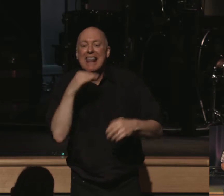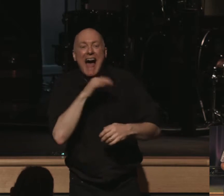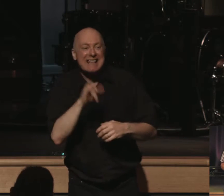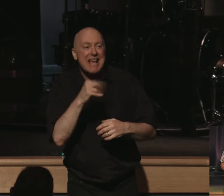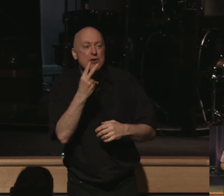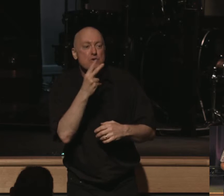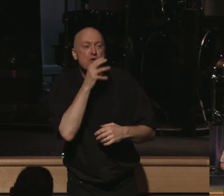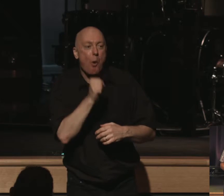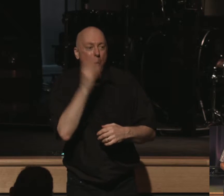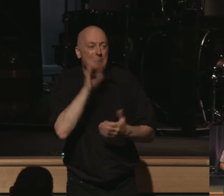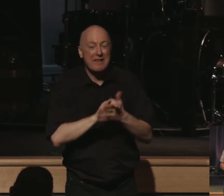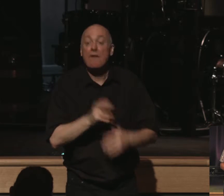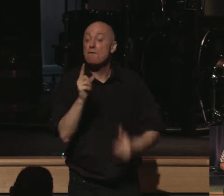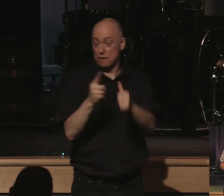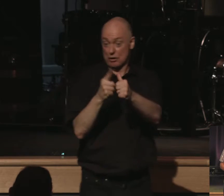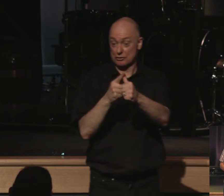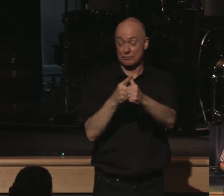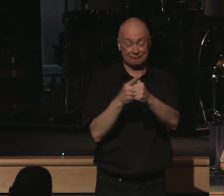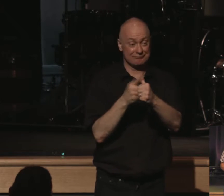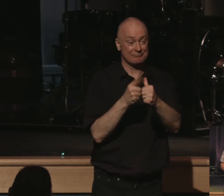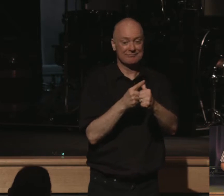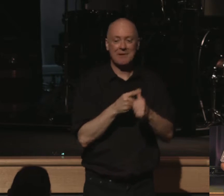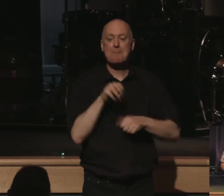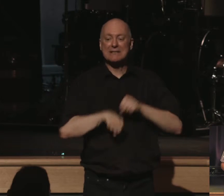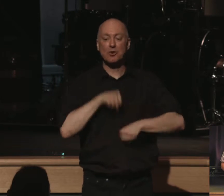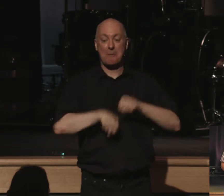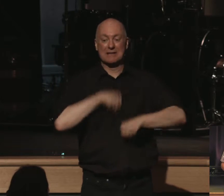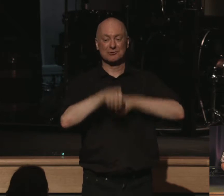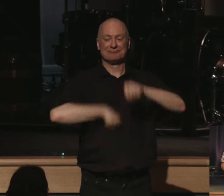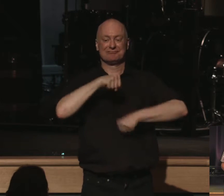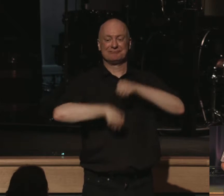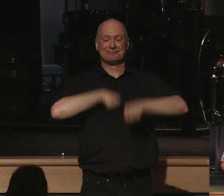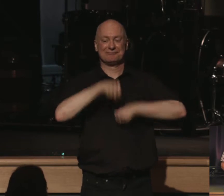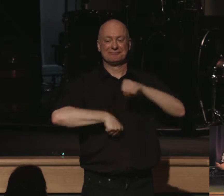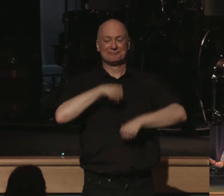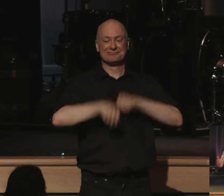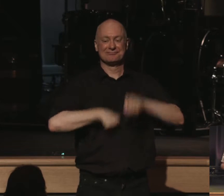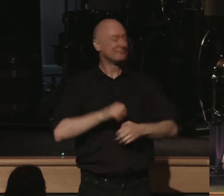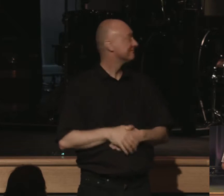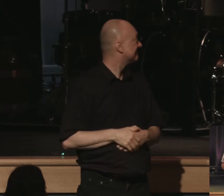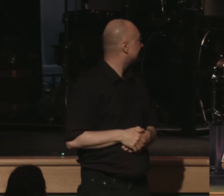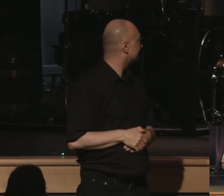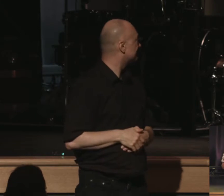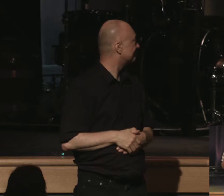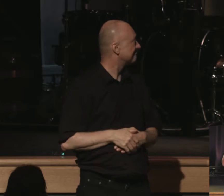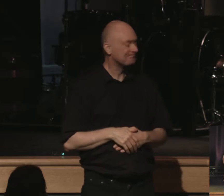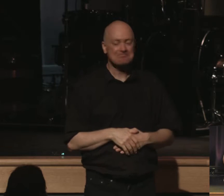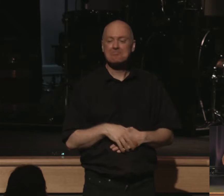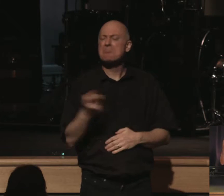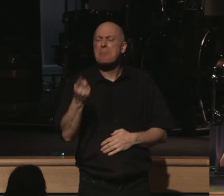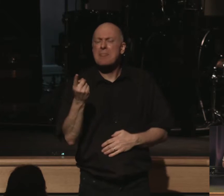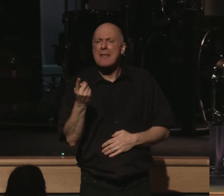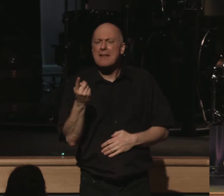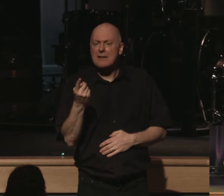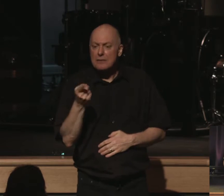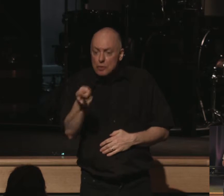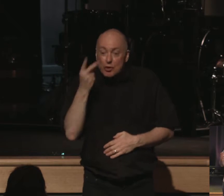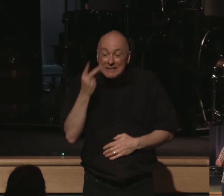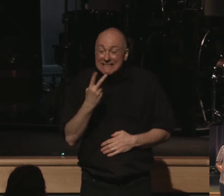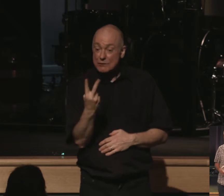-year-old believes. Here's the first one. It's a two-year-old on a bicycle. This is bad sufficiency. What do mean by this? Well, have you ever seen a two-year